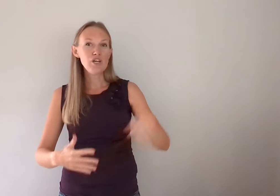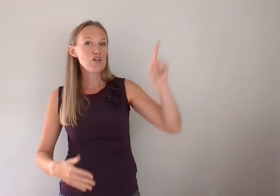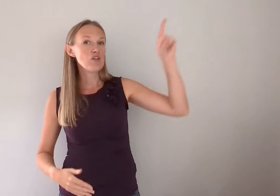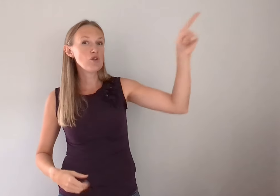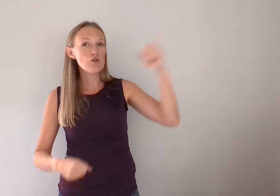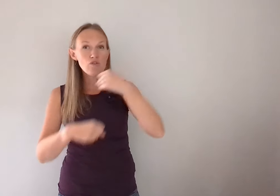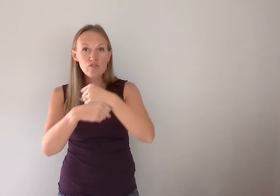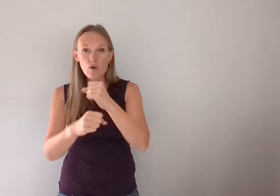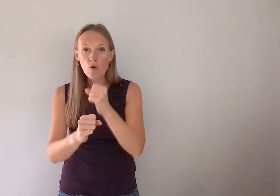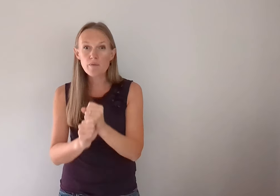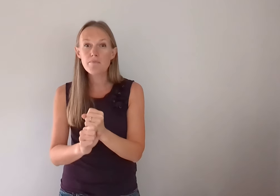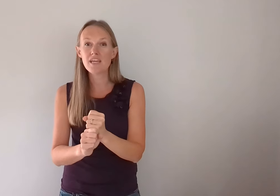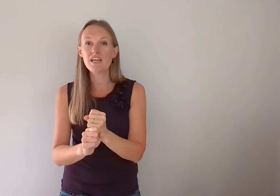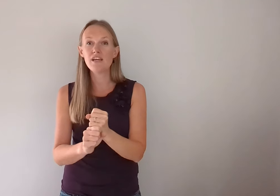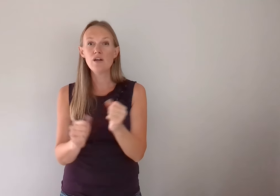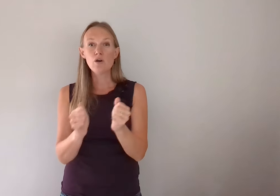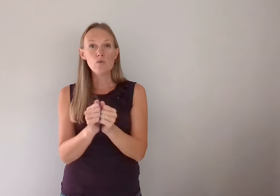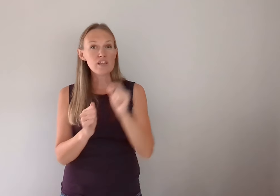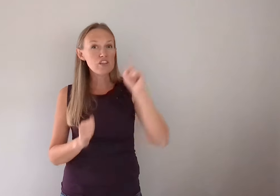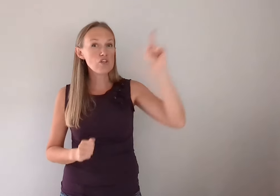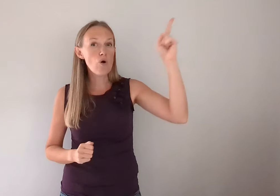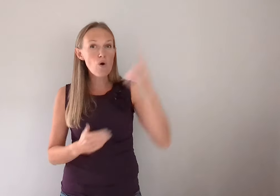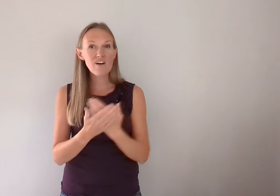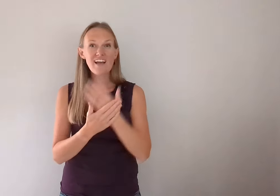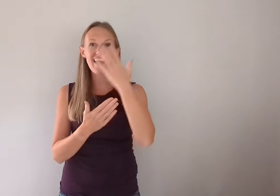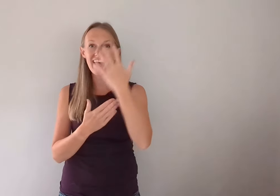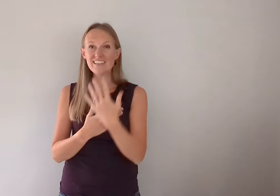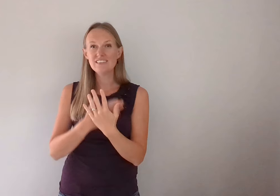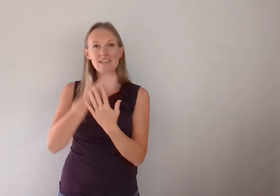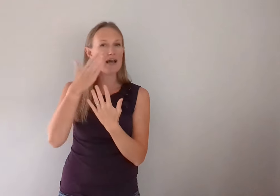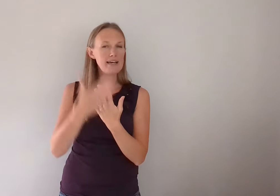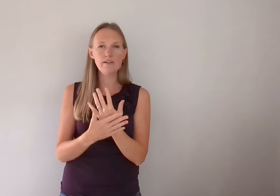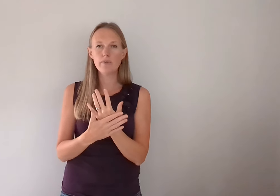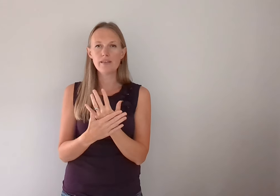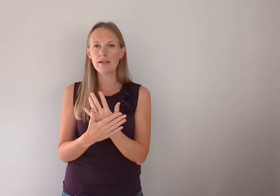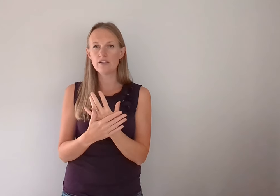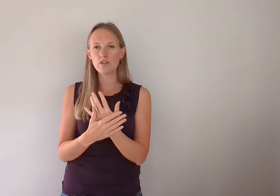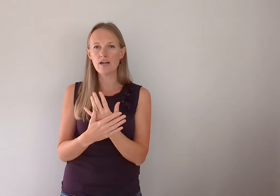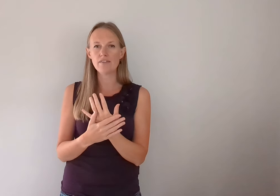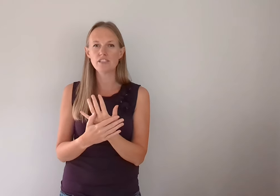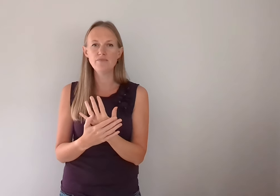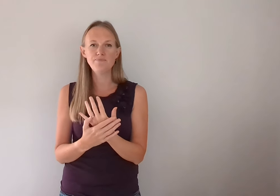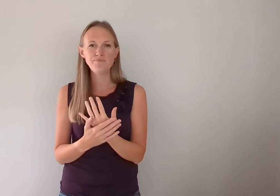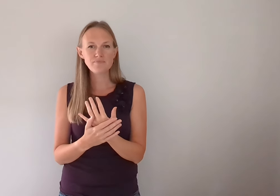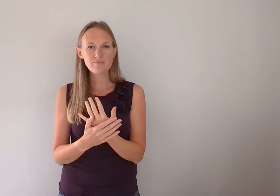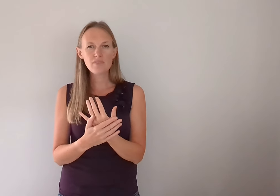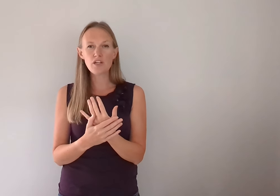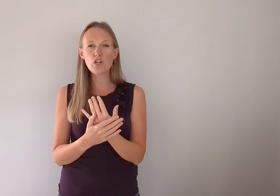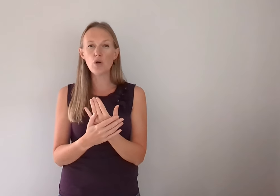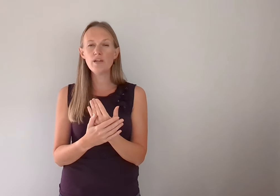you formed me with your hands. I added a with there. You don't have to. Known